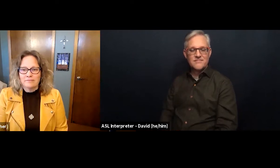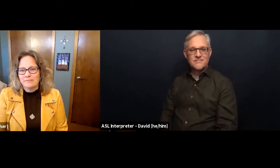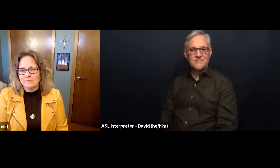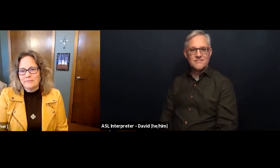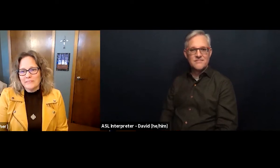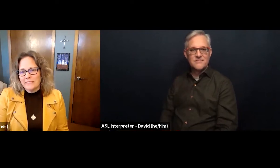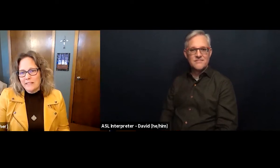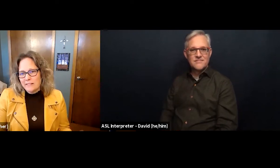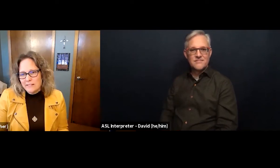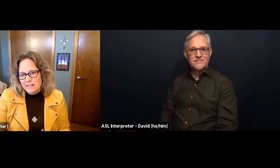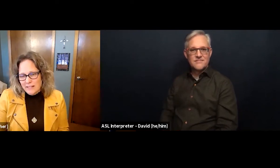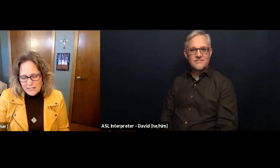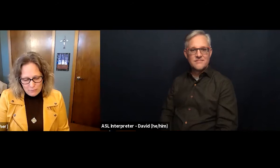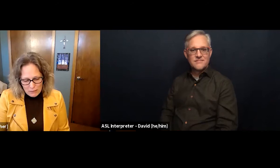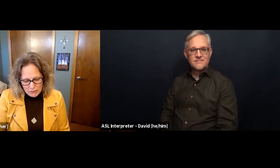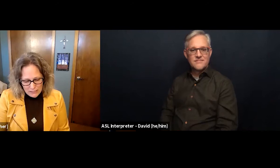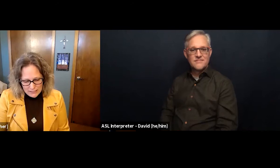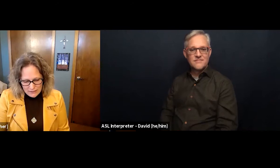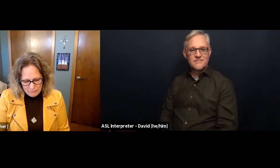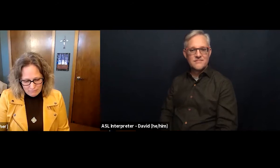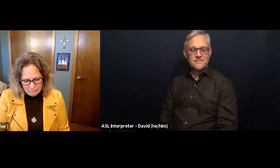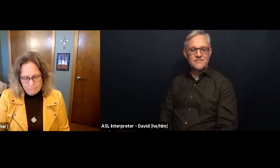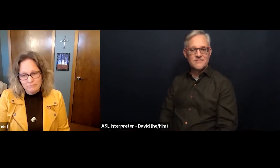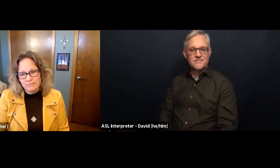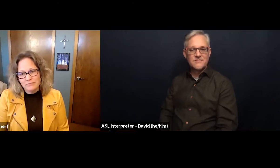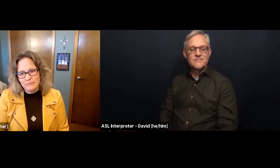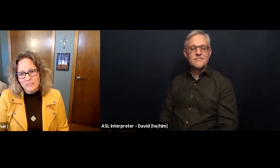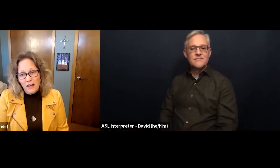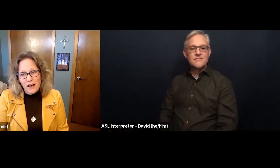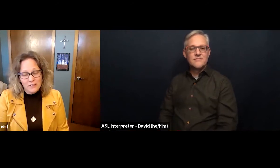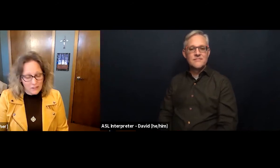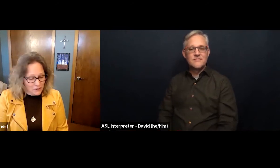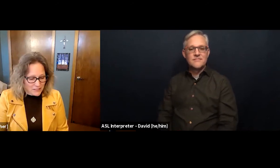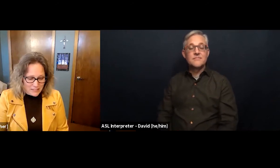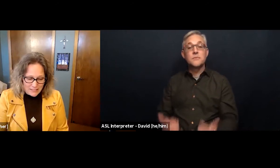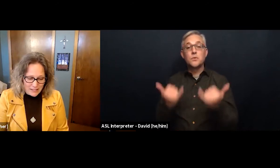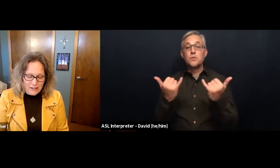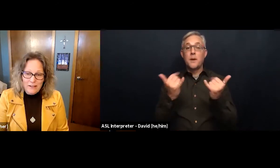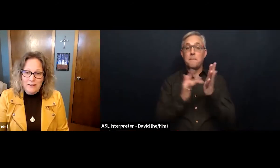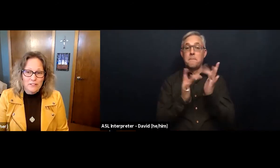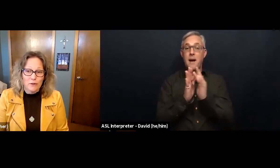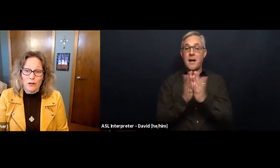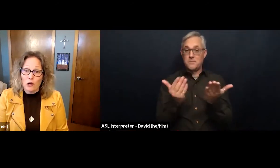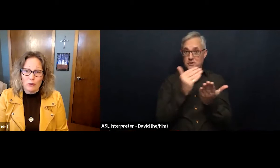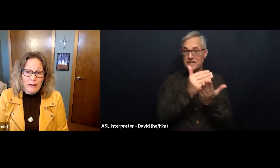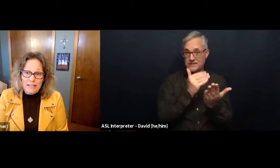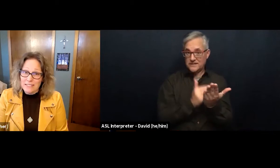in today's Bible lesson God calls Isaiah to a crazy